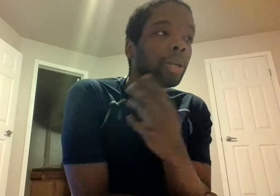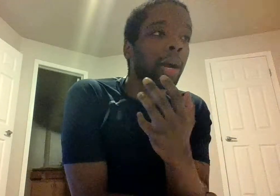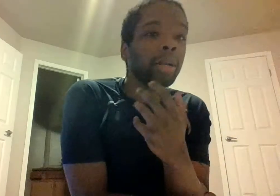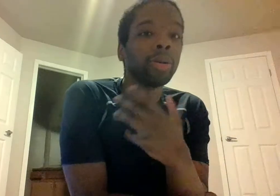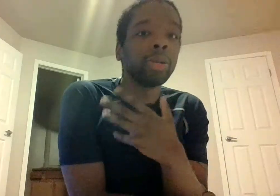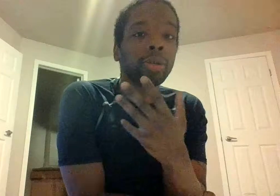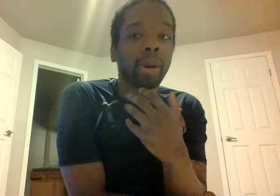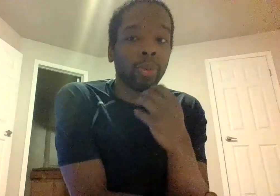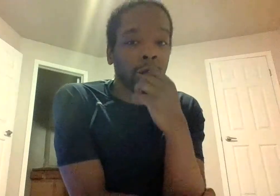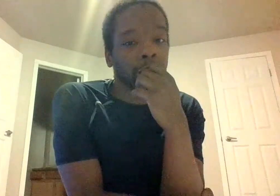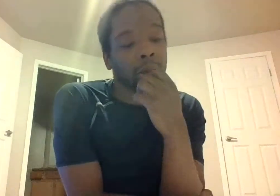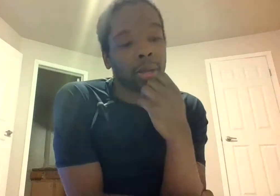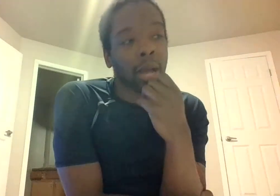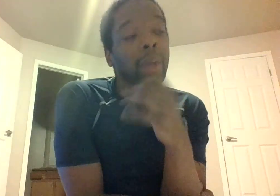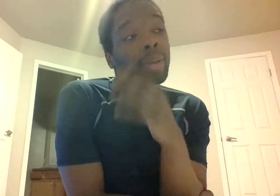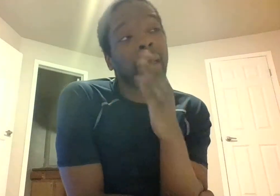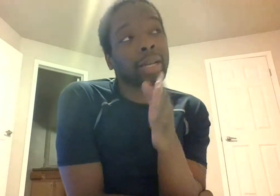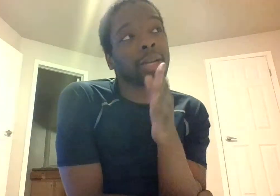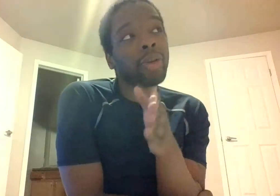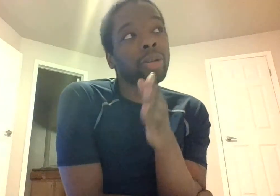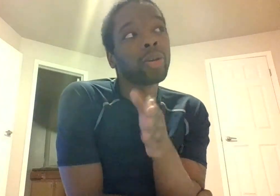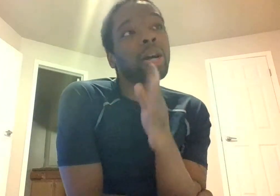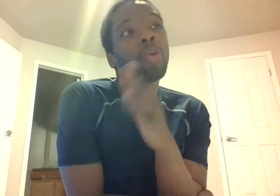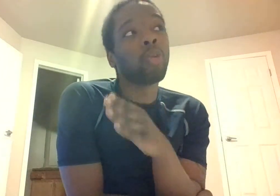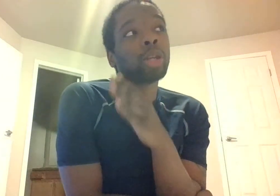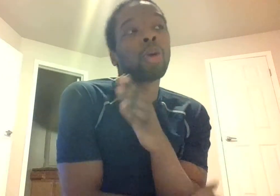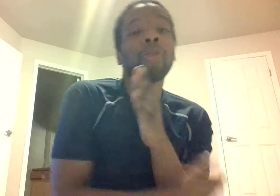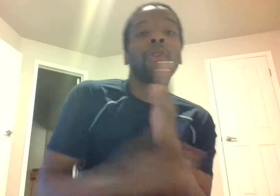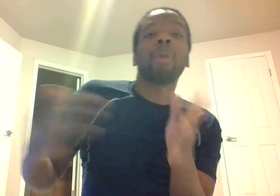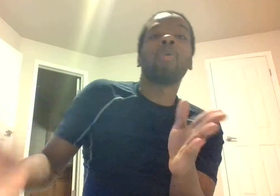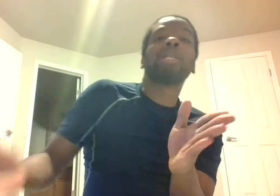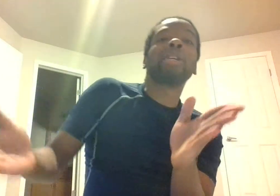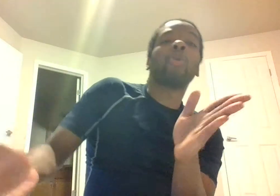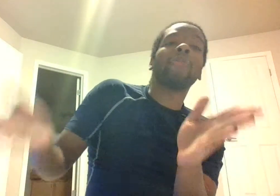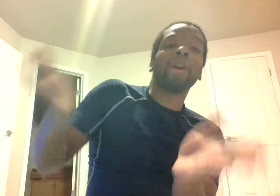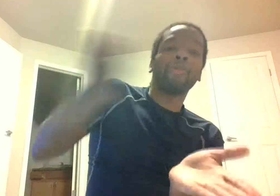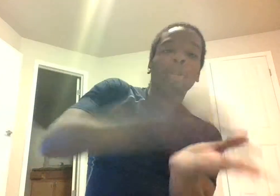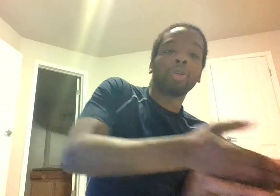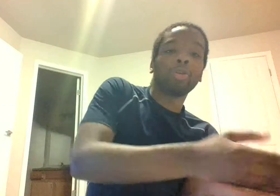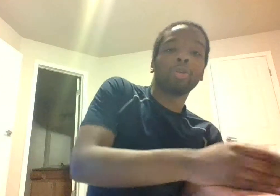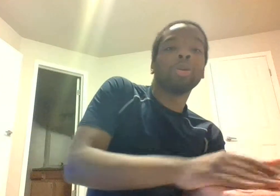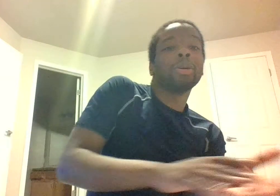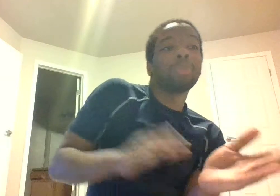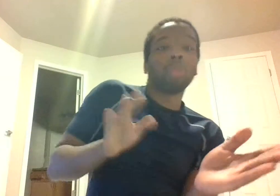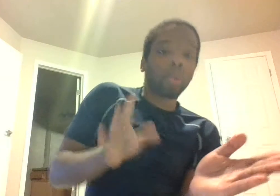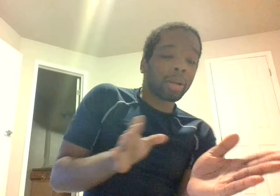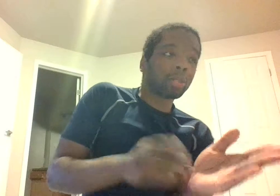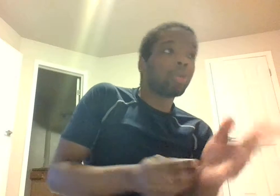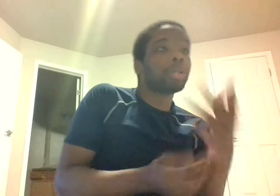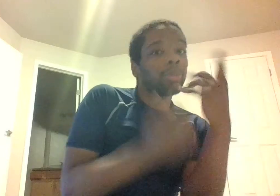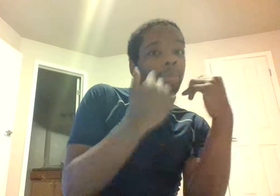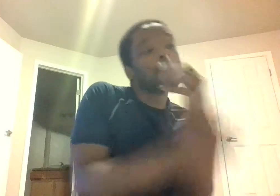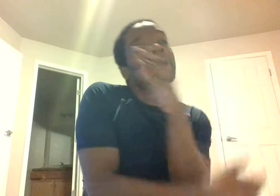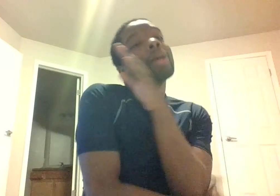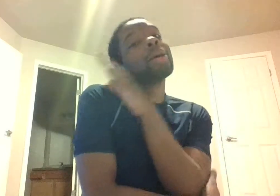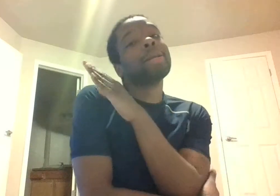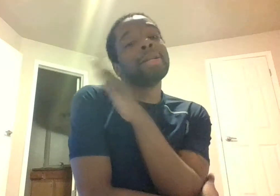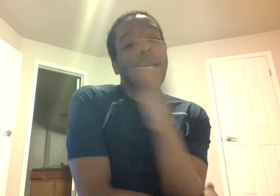knew how to do it due to my work I mean I did not do it because I was qualified but I wasn't qualified for lagoon but working sewage not